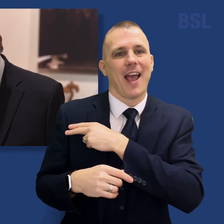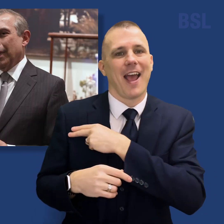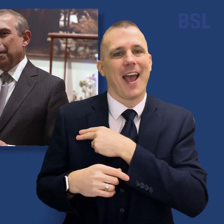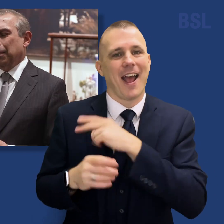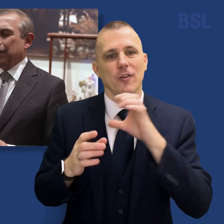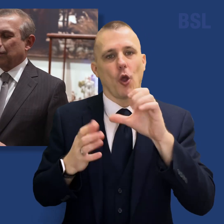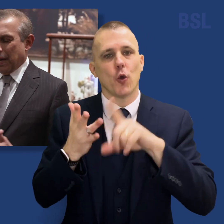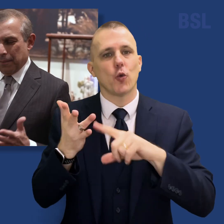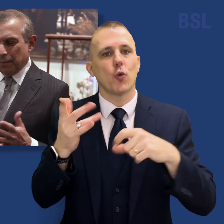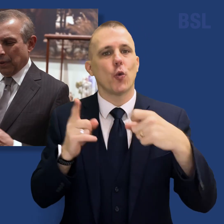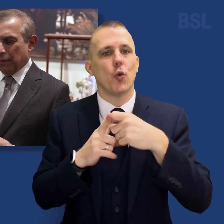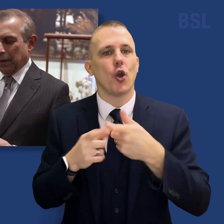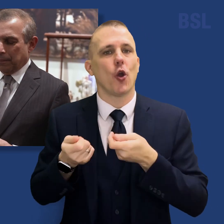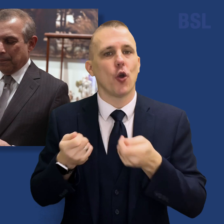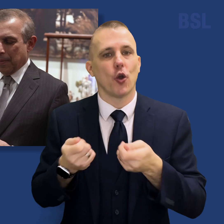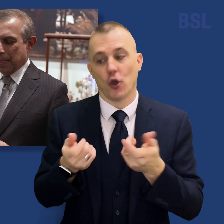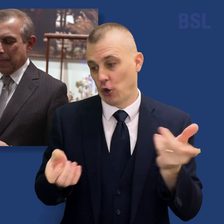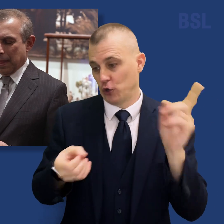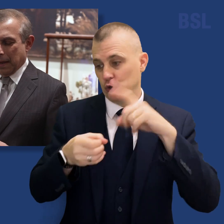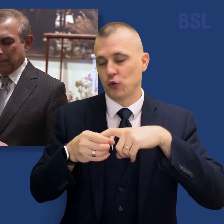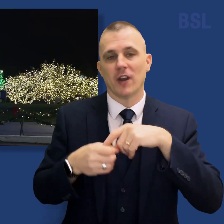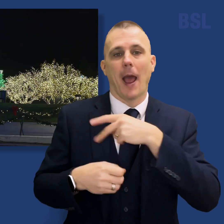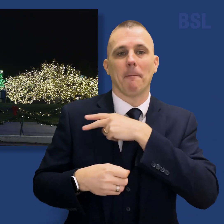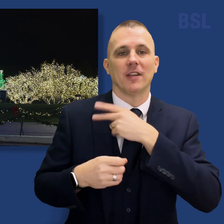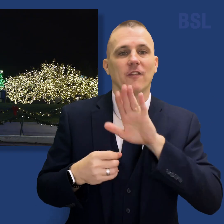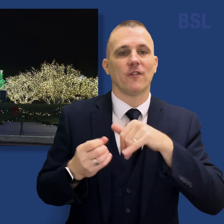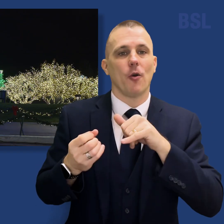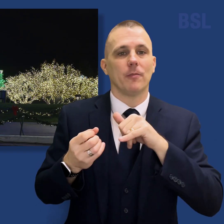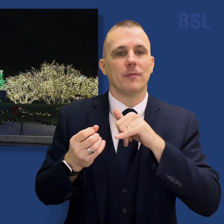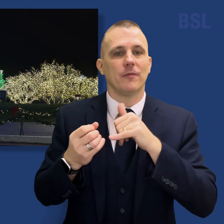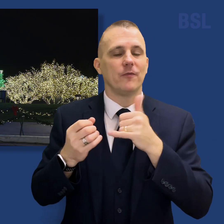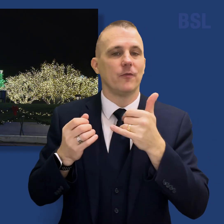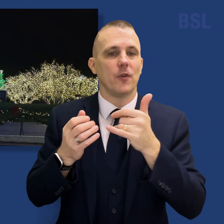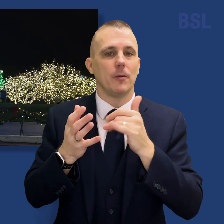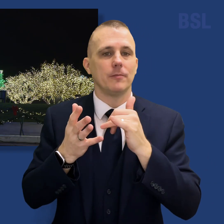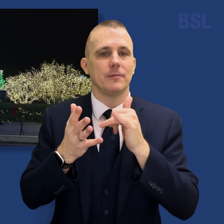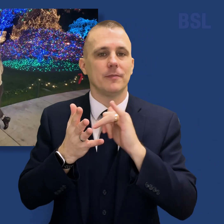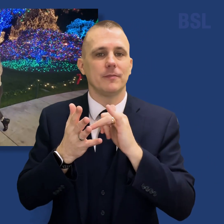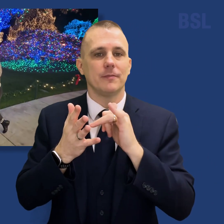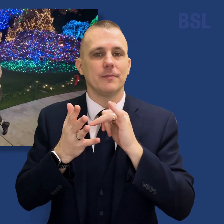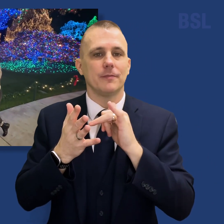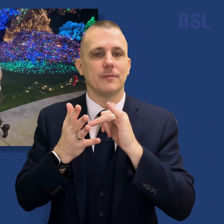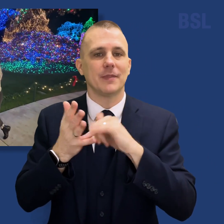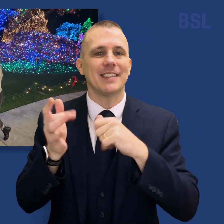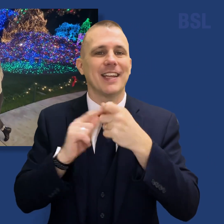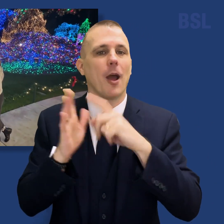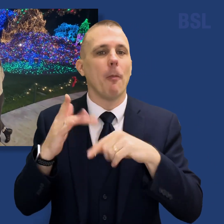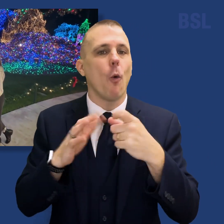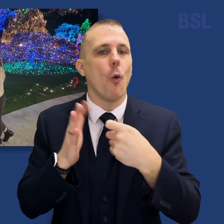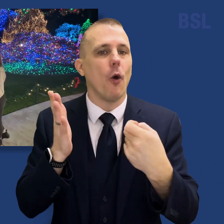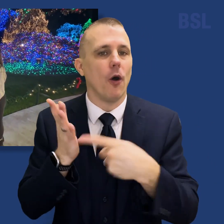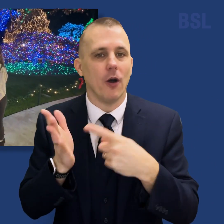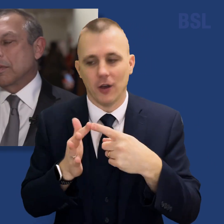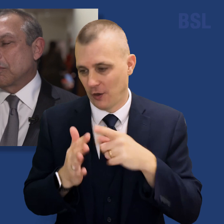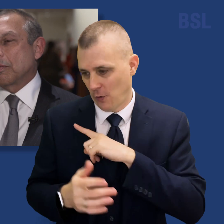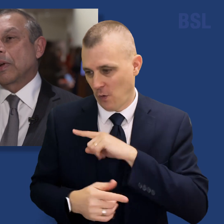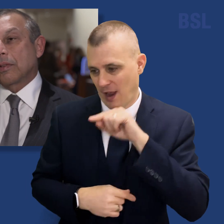the Ambassador of Singapore to turn on the 400,000 lights on the temple grounds in late November. In many ways, this reflects